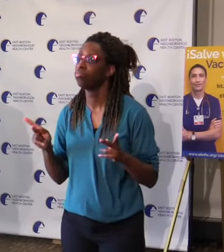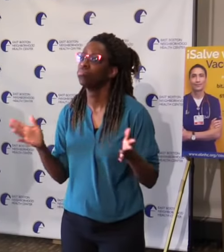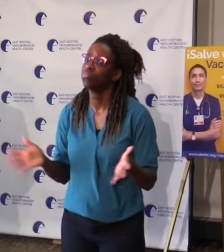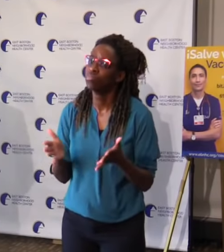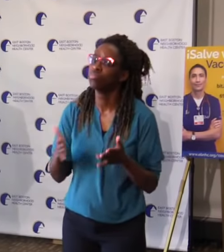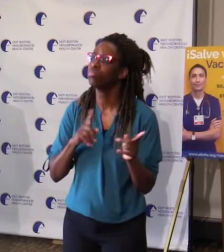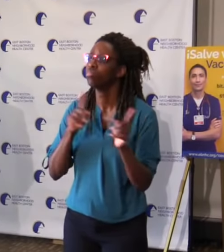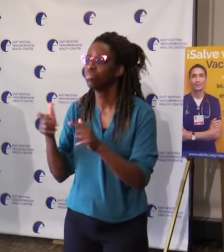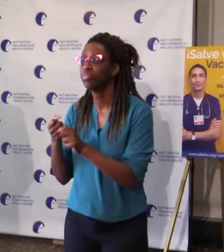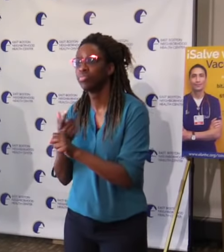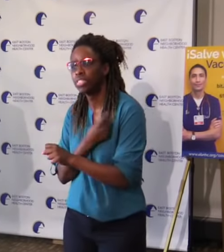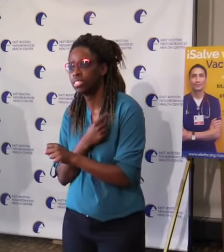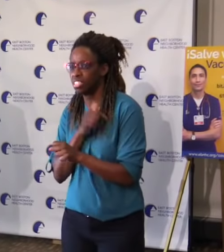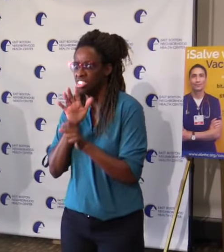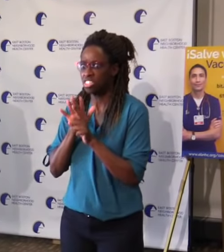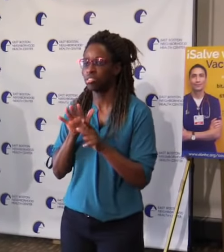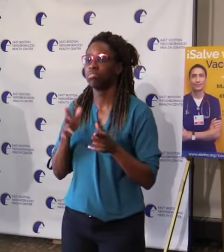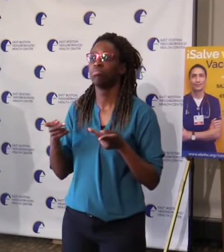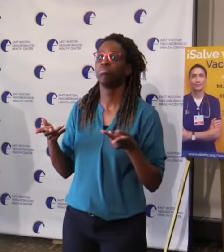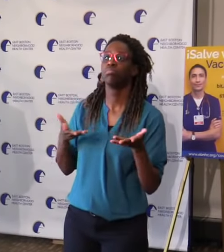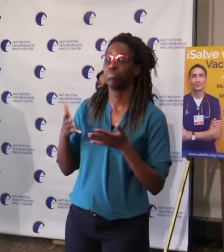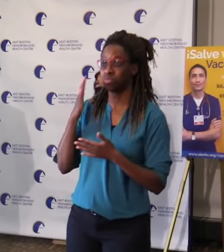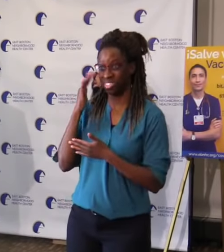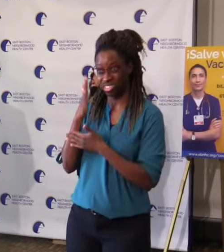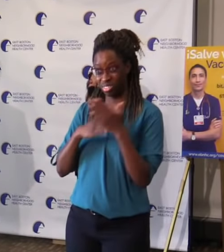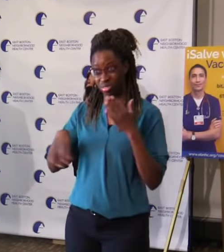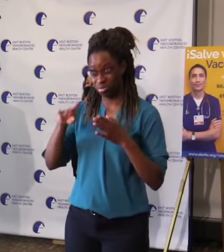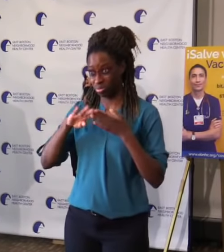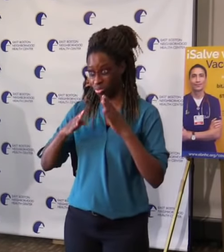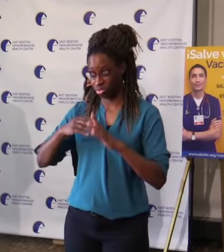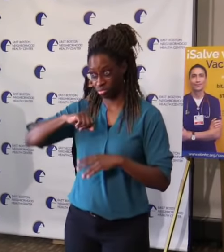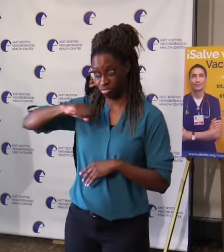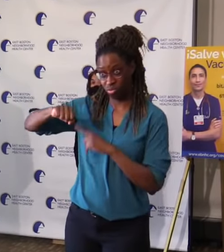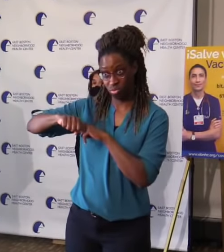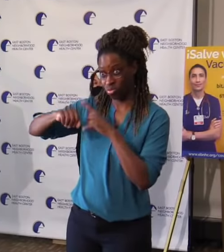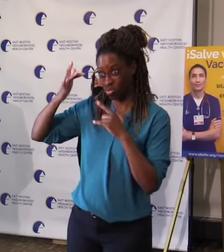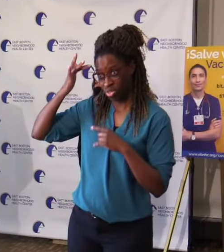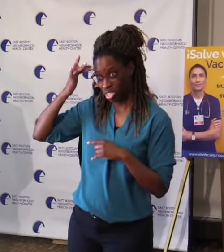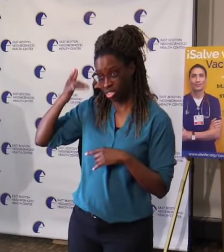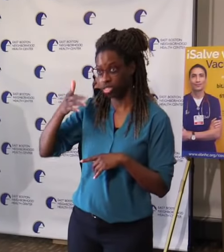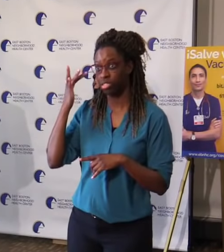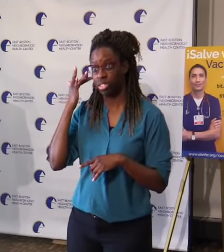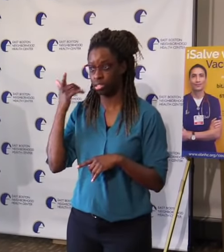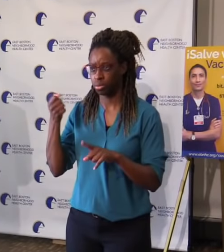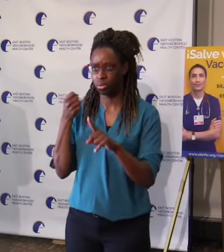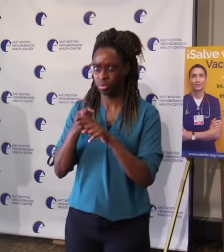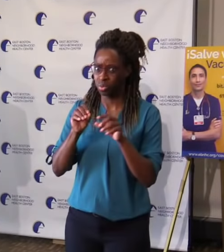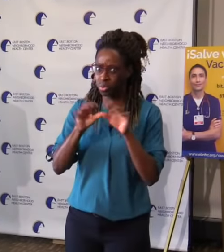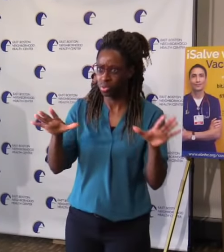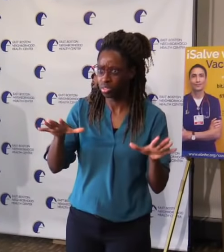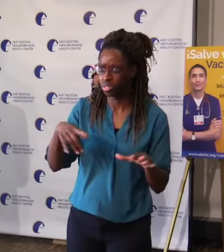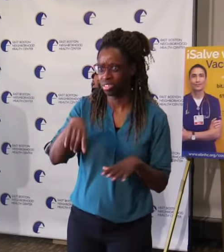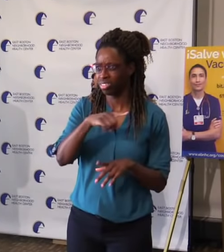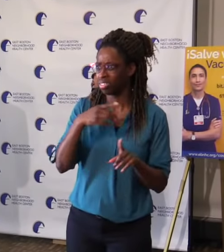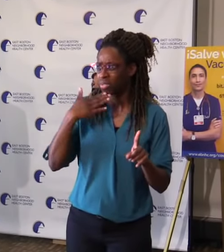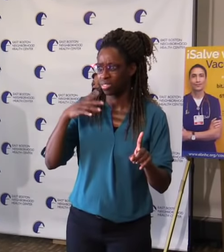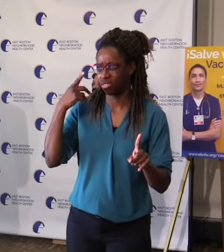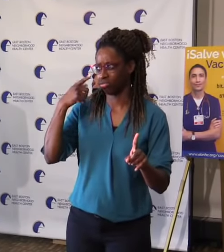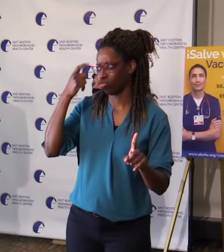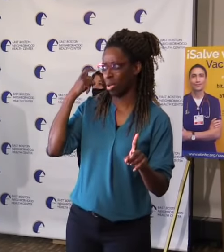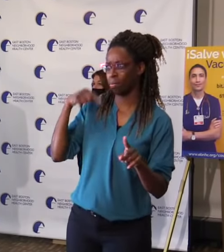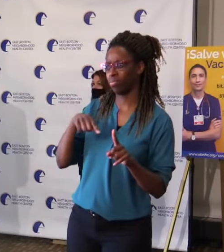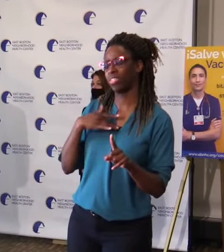of the hardest-hit communities. And one of the reasons I mentioned in my remarks that just because you had COVID